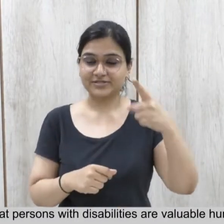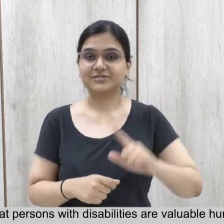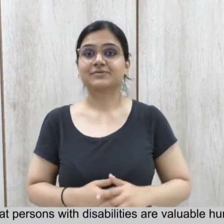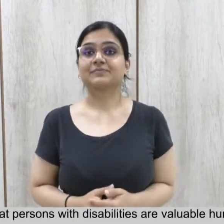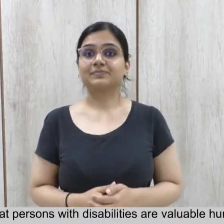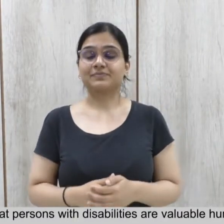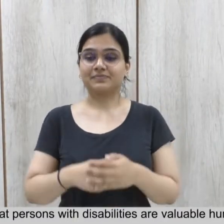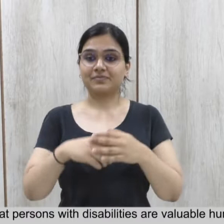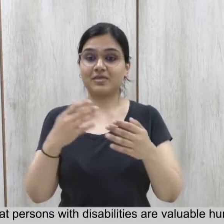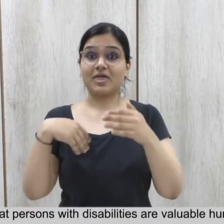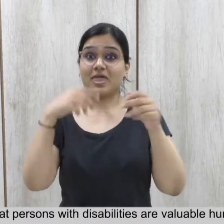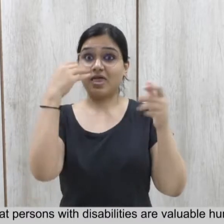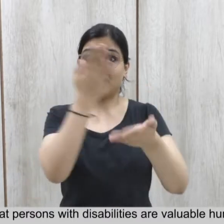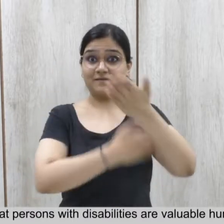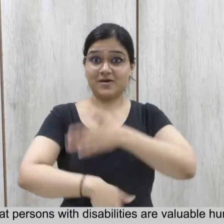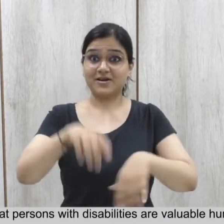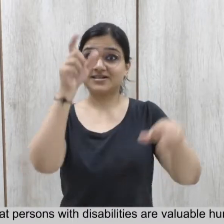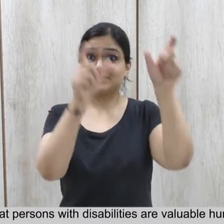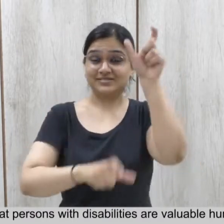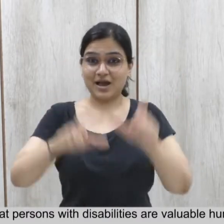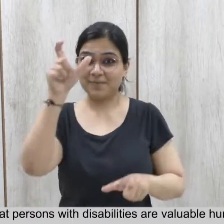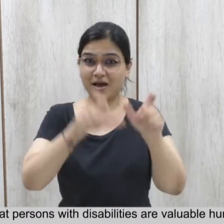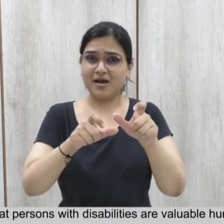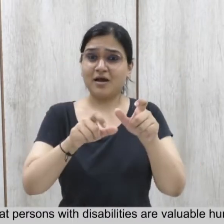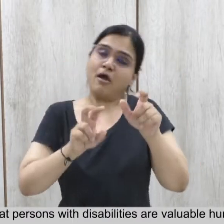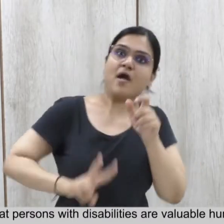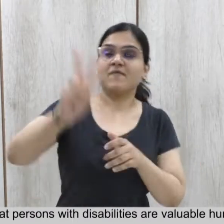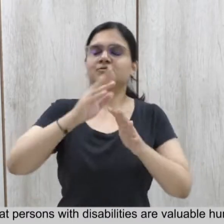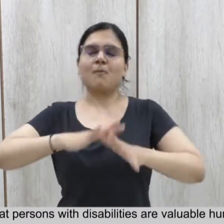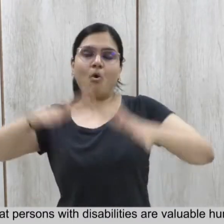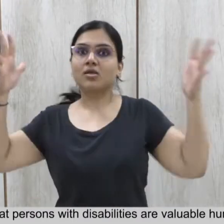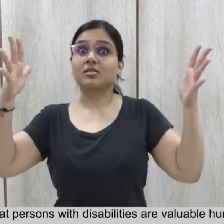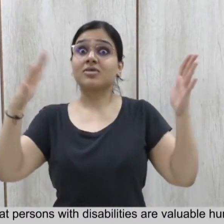Recognizes that persons with disabilities are valuable human resources